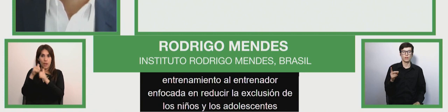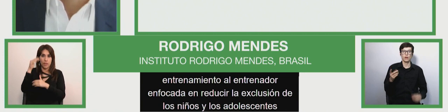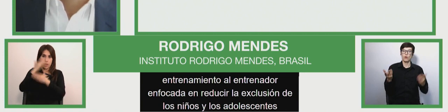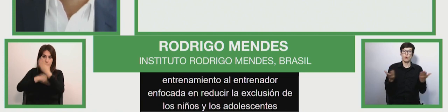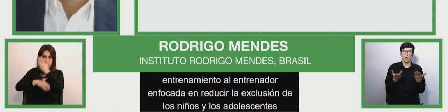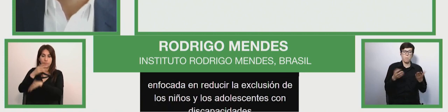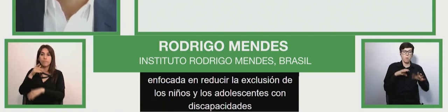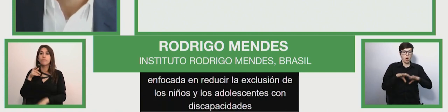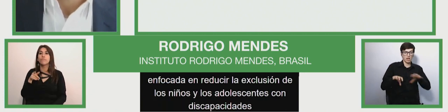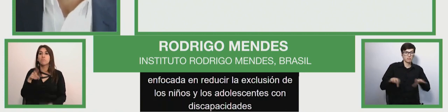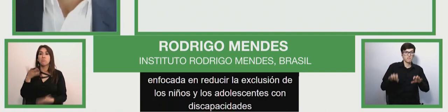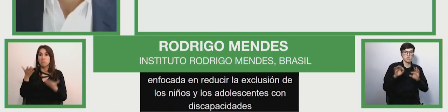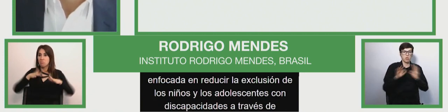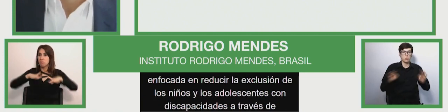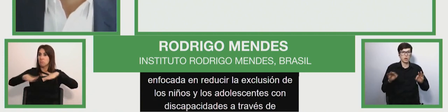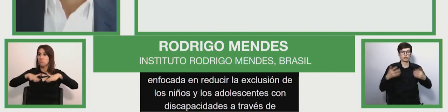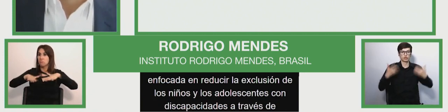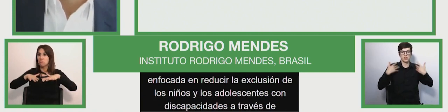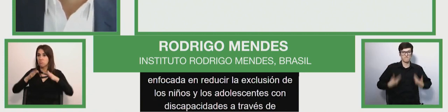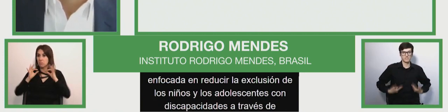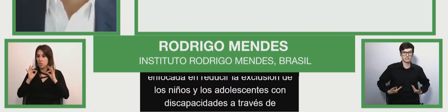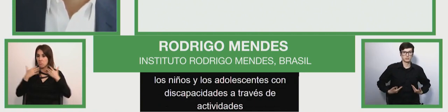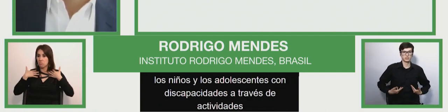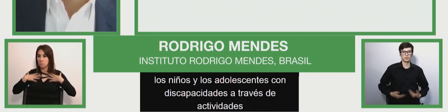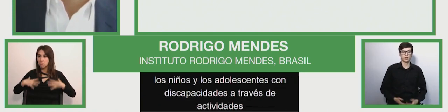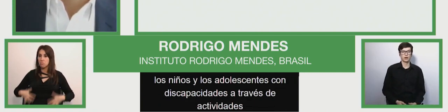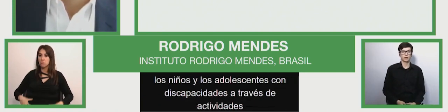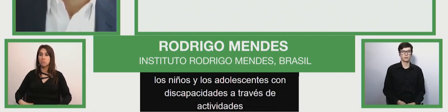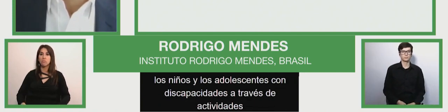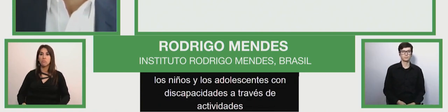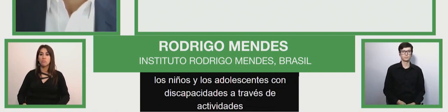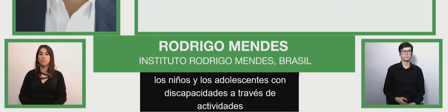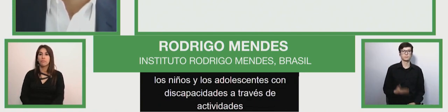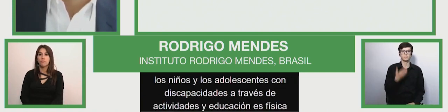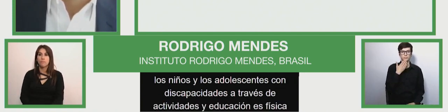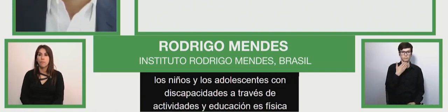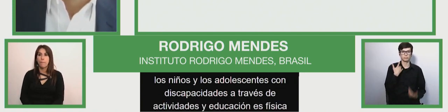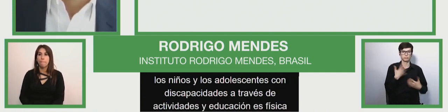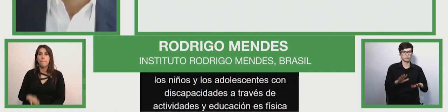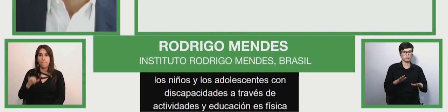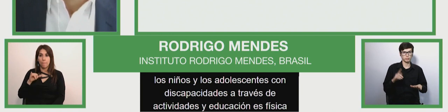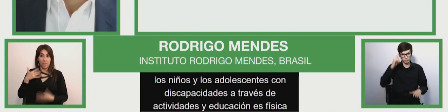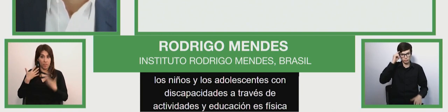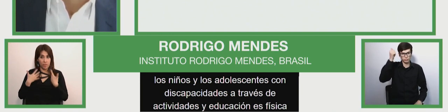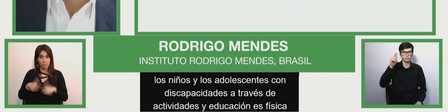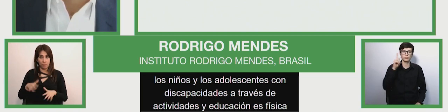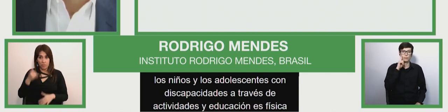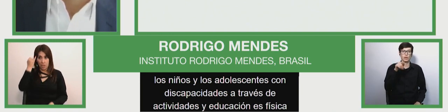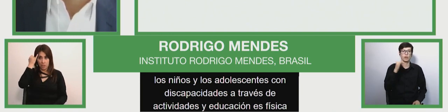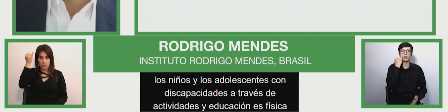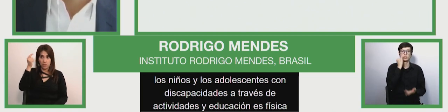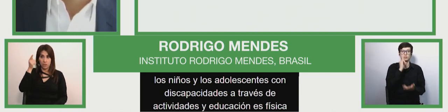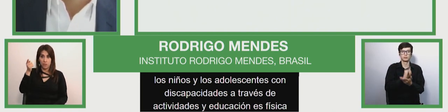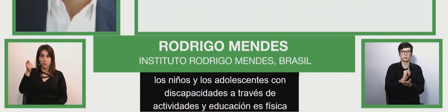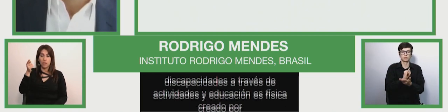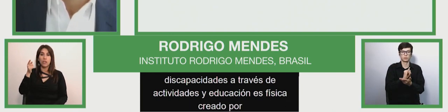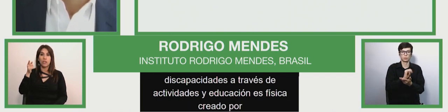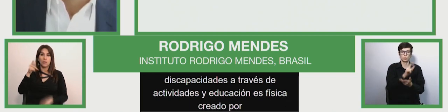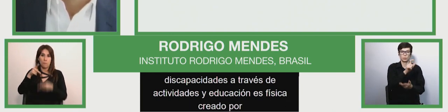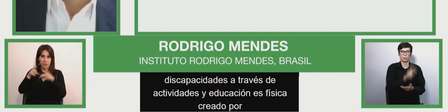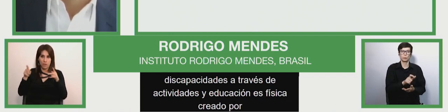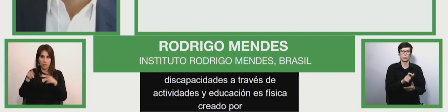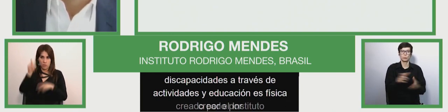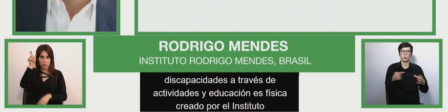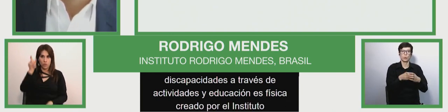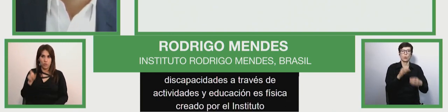exclusion of children and teenagers with disabilities through inclusive physical education